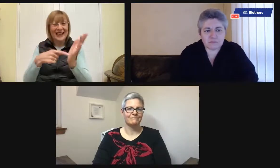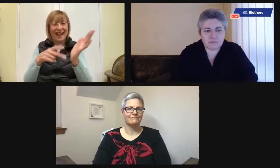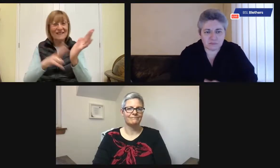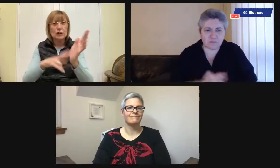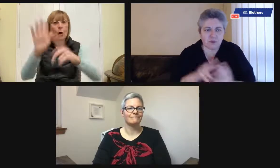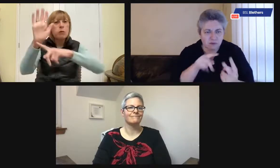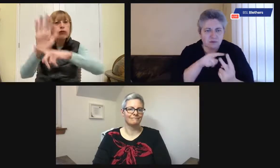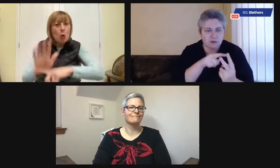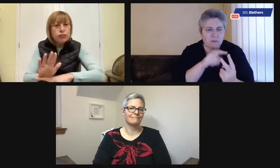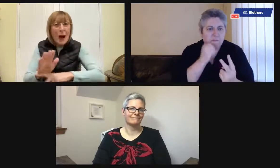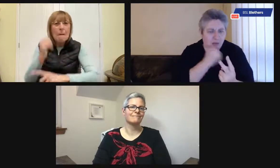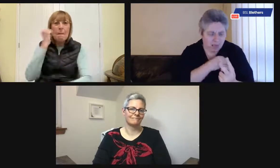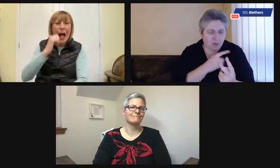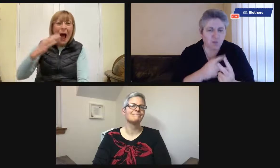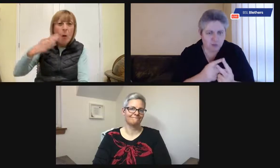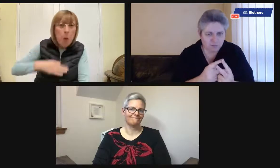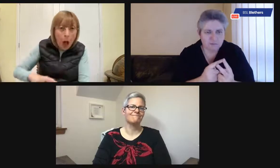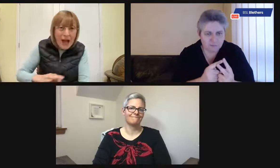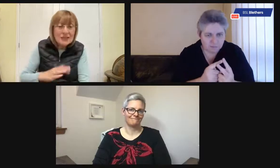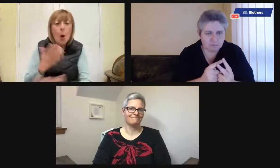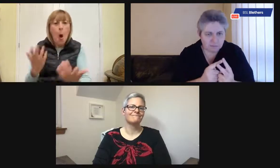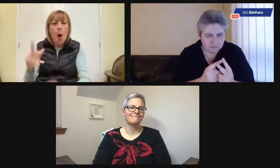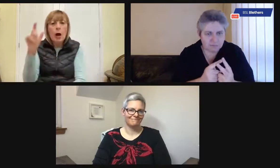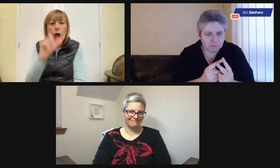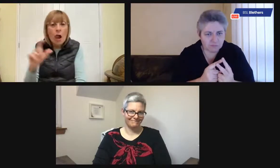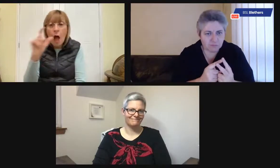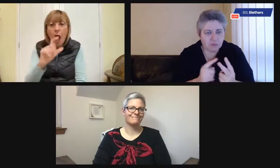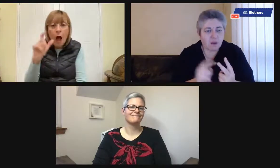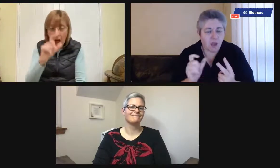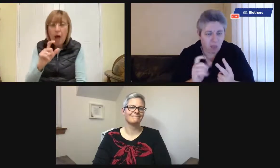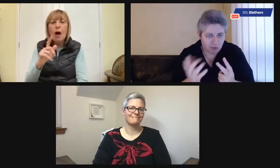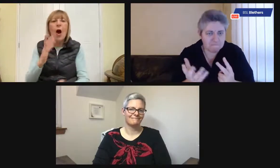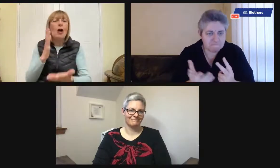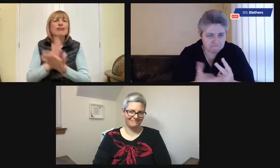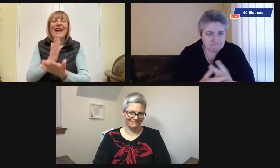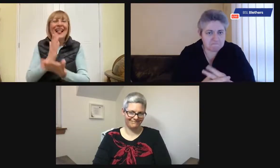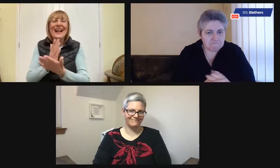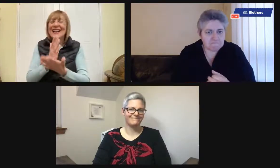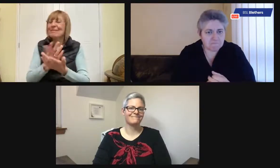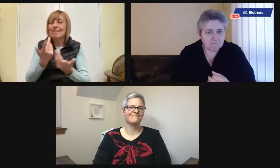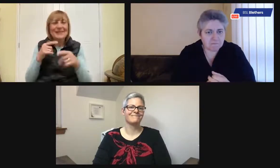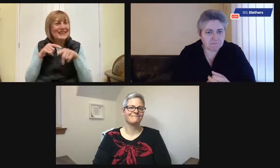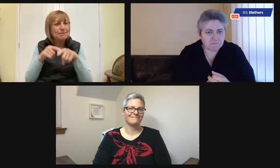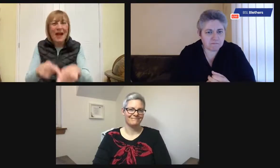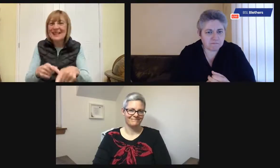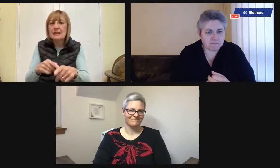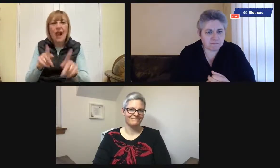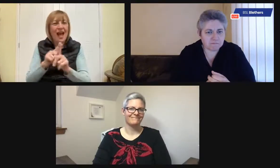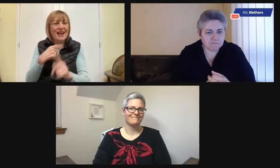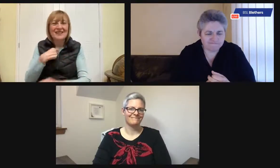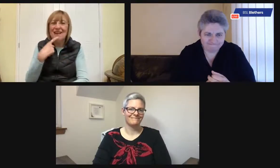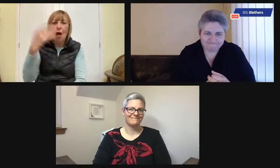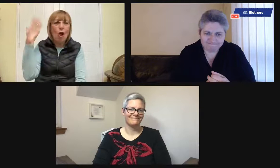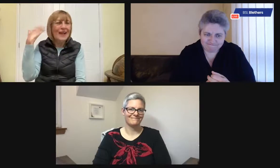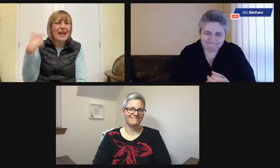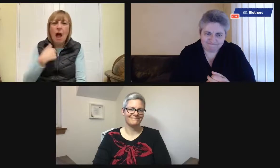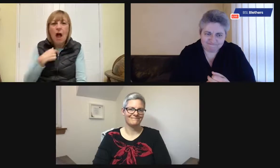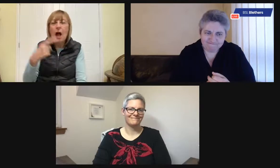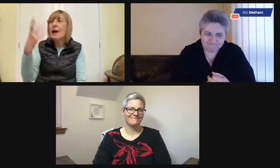Well, I don't know if the question means watching television programs in black and white and colour or whether you're talking about the frame of the